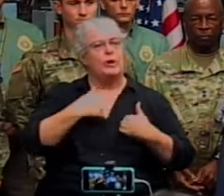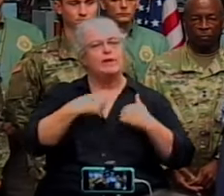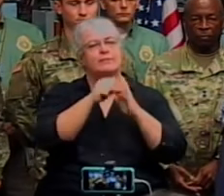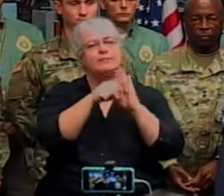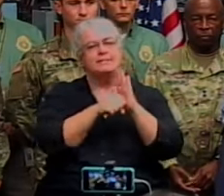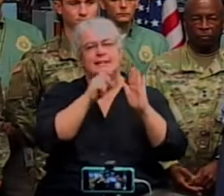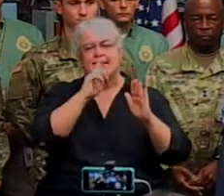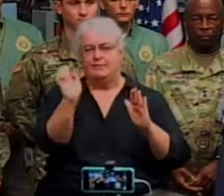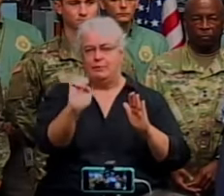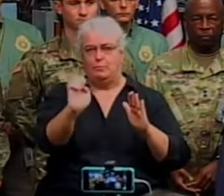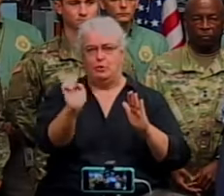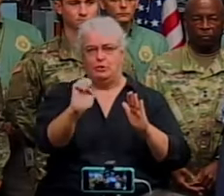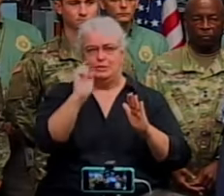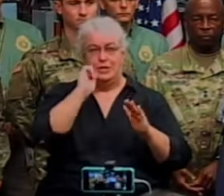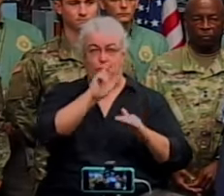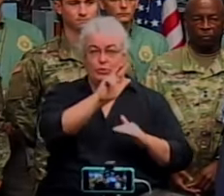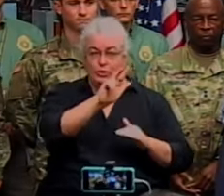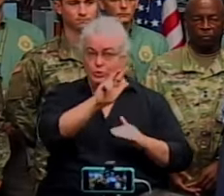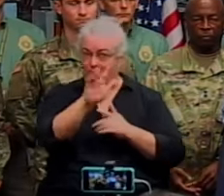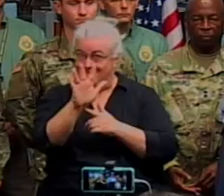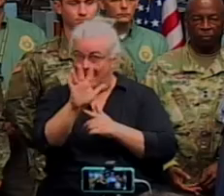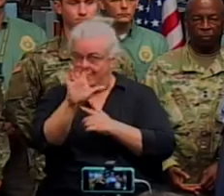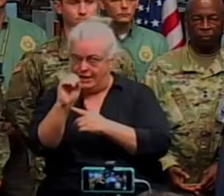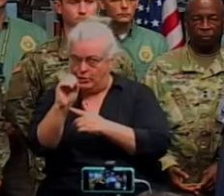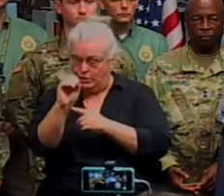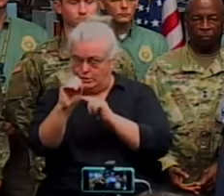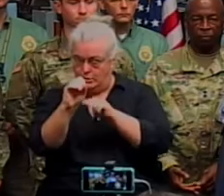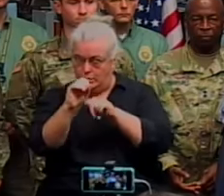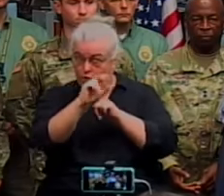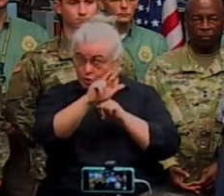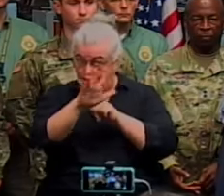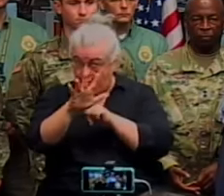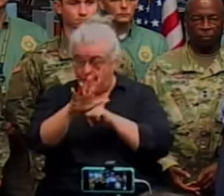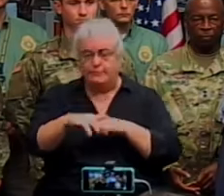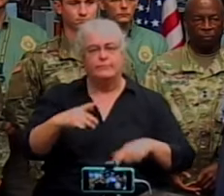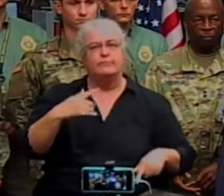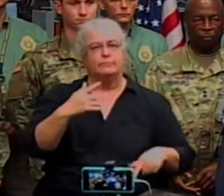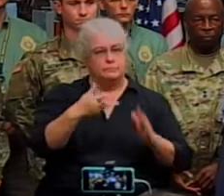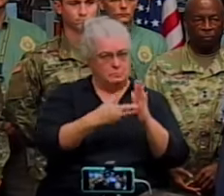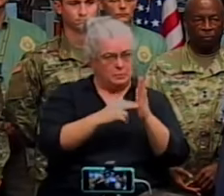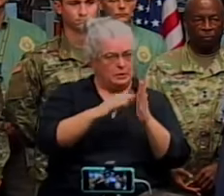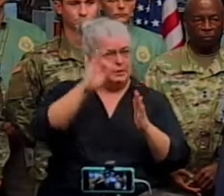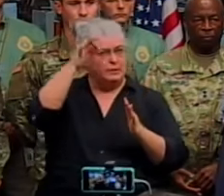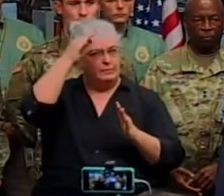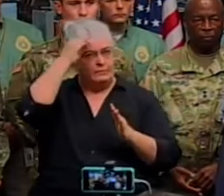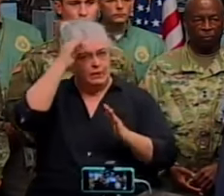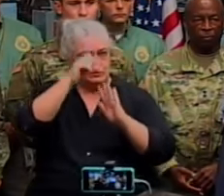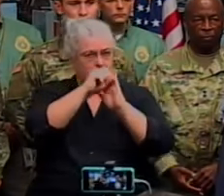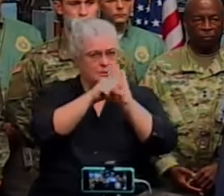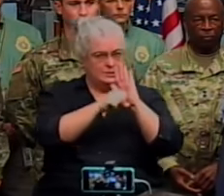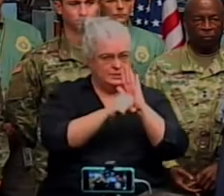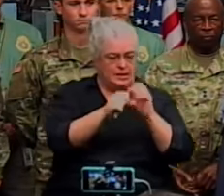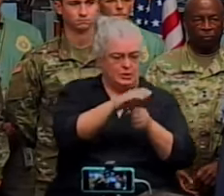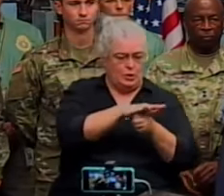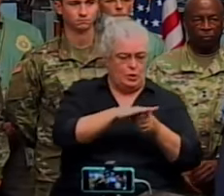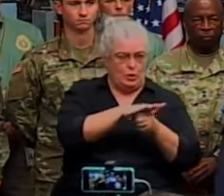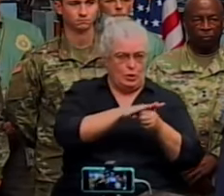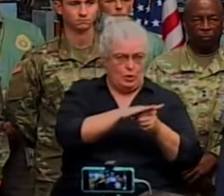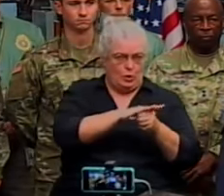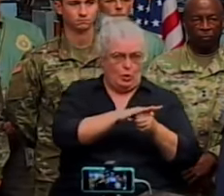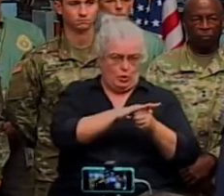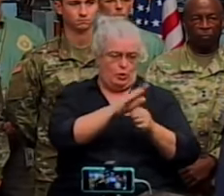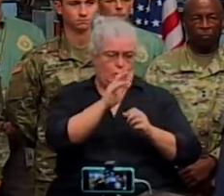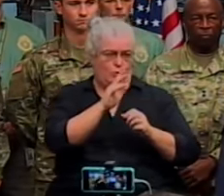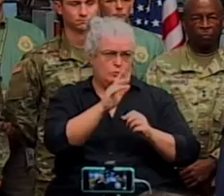in 35 Florida counties. This allows state, federal, and local emergency managers to be able to quickly respond